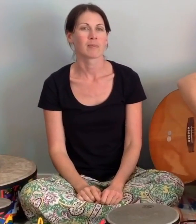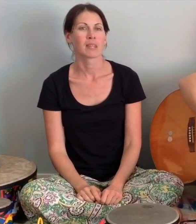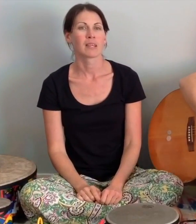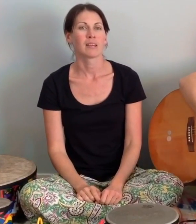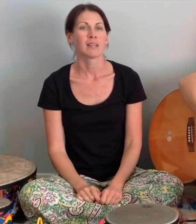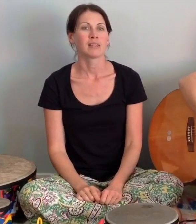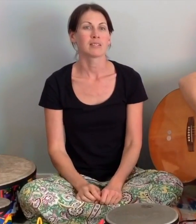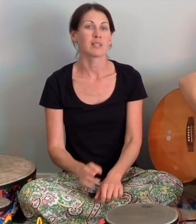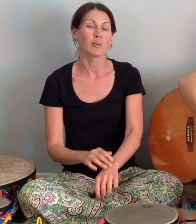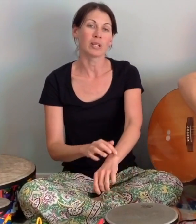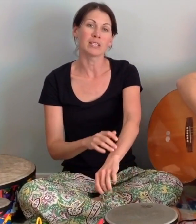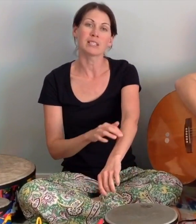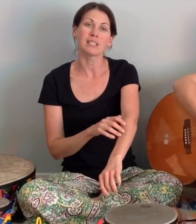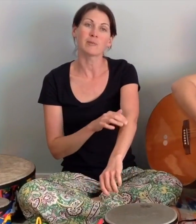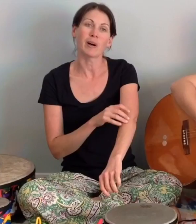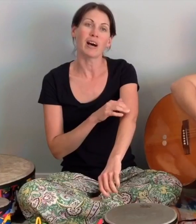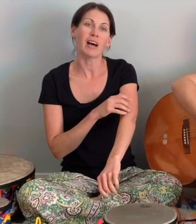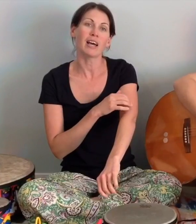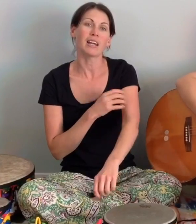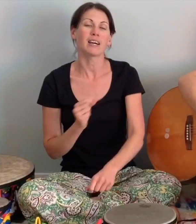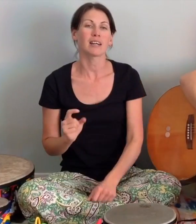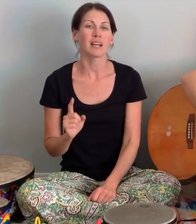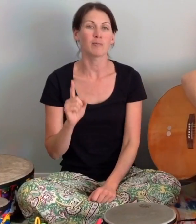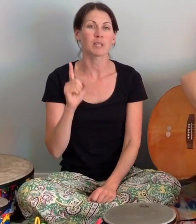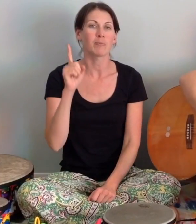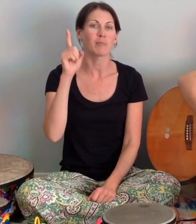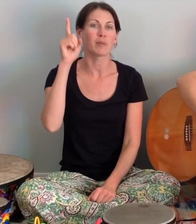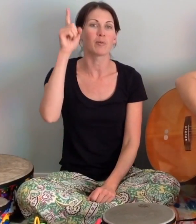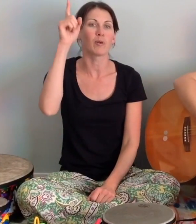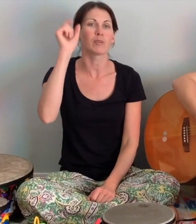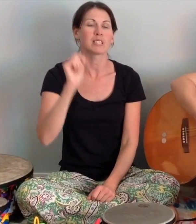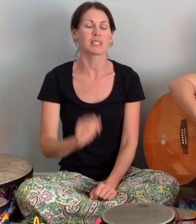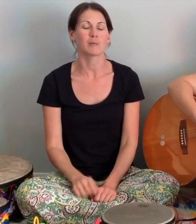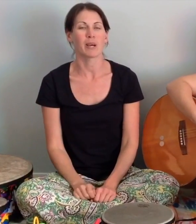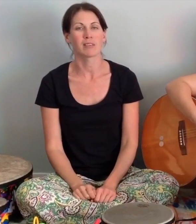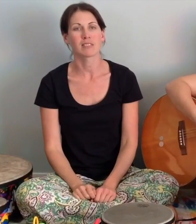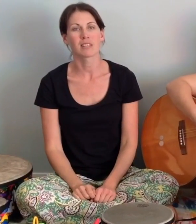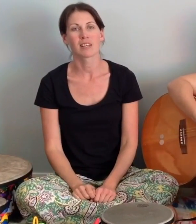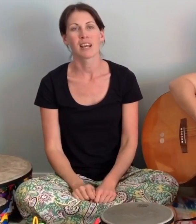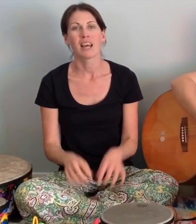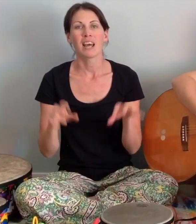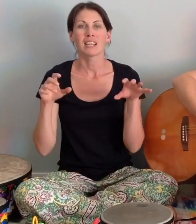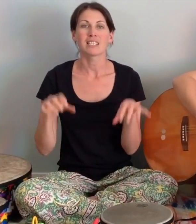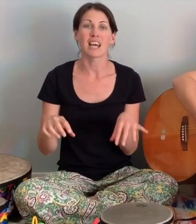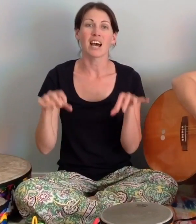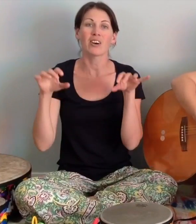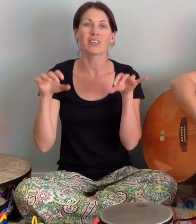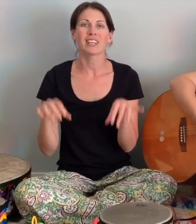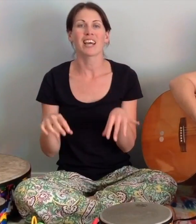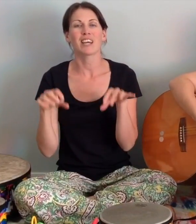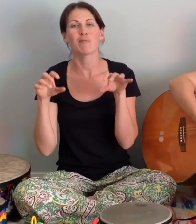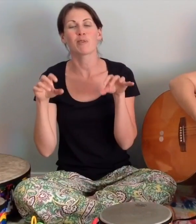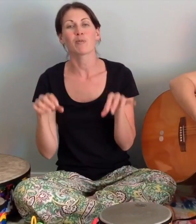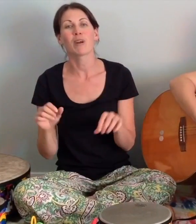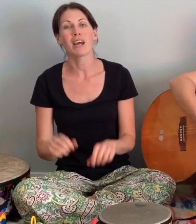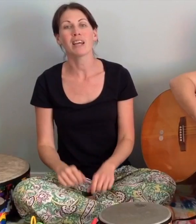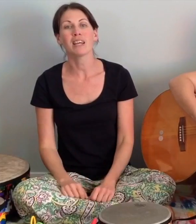Incy Wimcy Spider climbed up the water spout Down came the rain